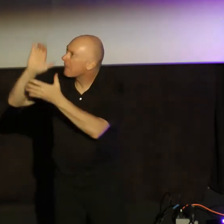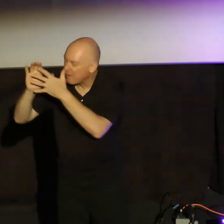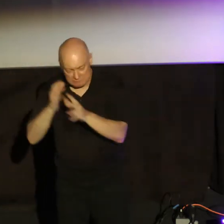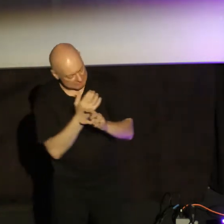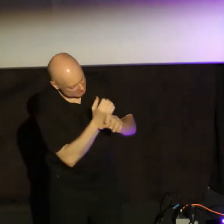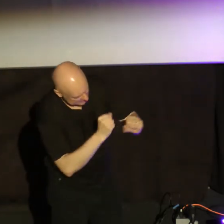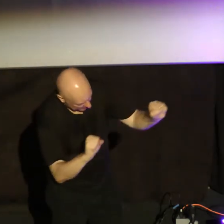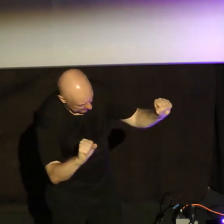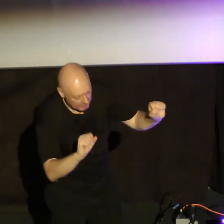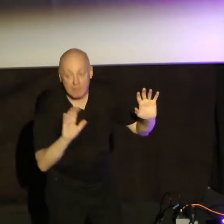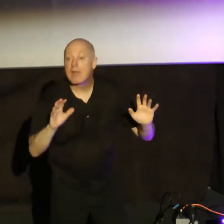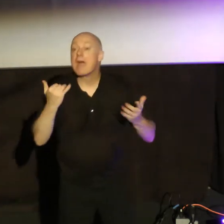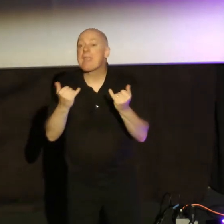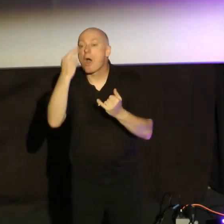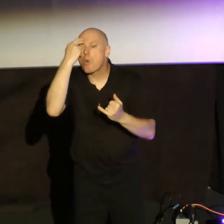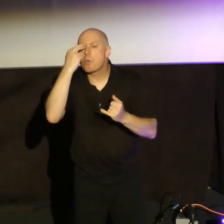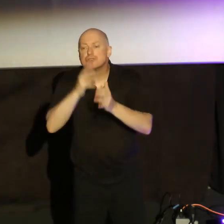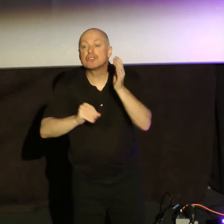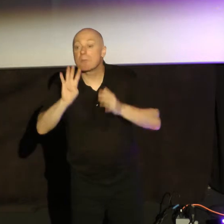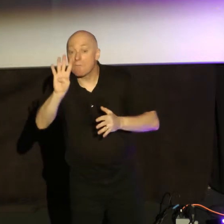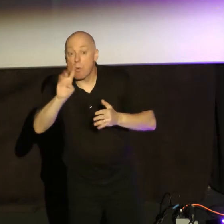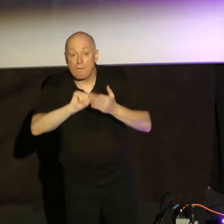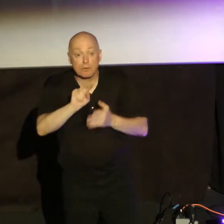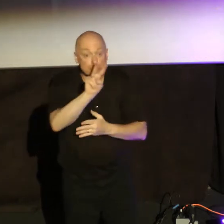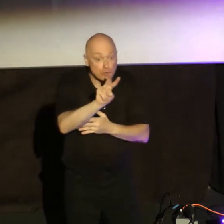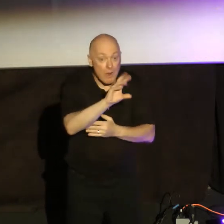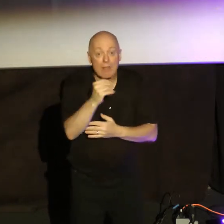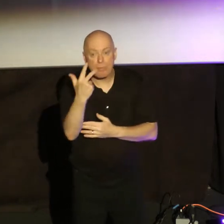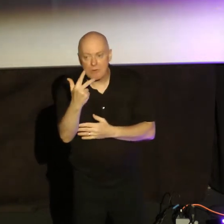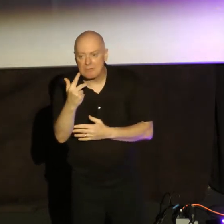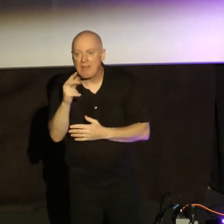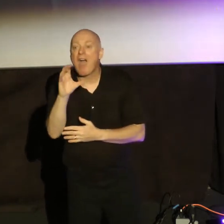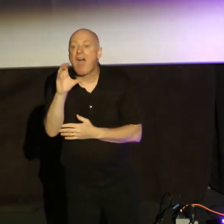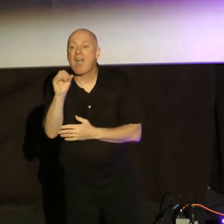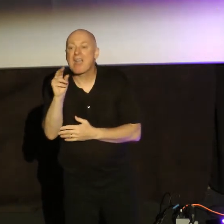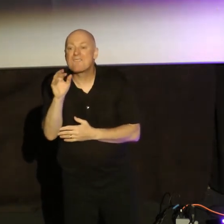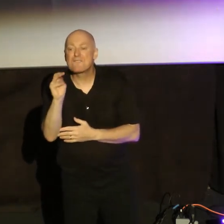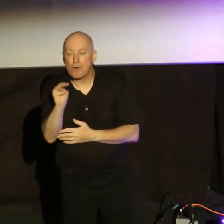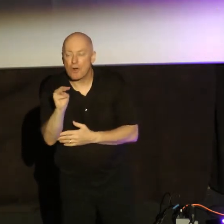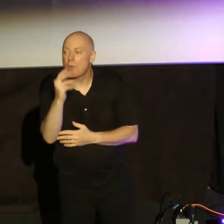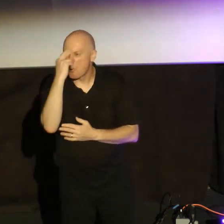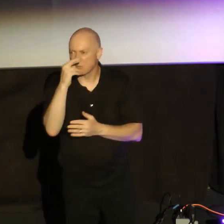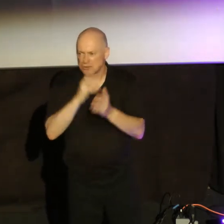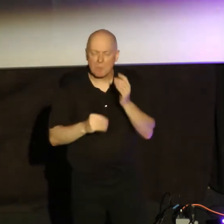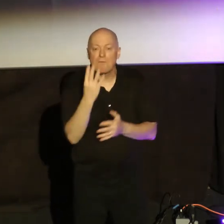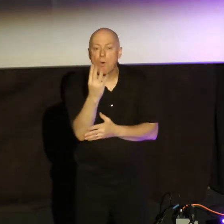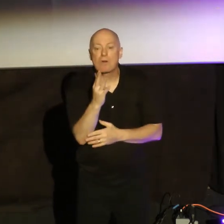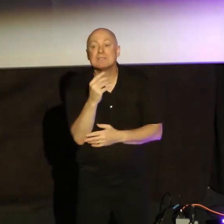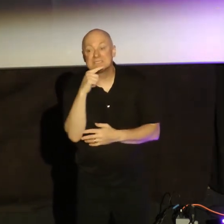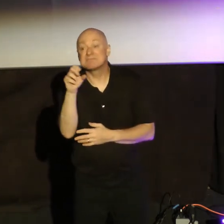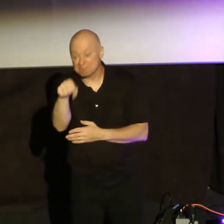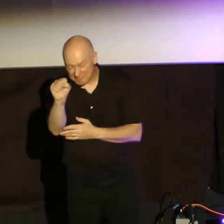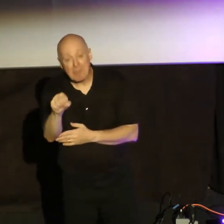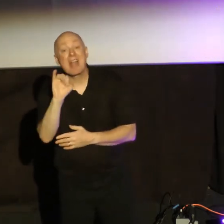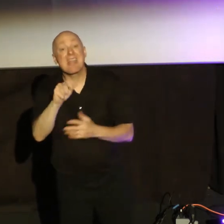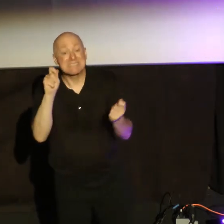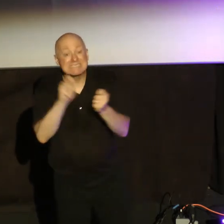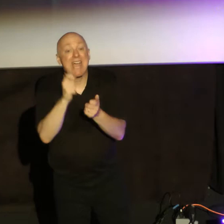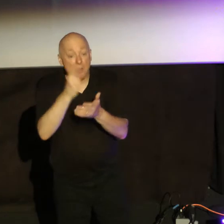Amazing. Now, Romans 4, 2 to 3 actually confirms this. Okay. Romans 4 speaks to this and says, yeah, that's exactly what was happening. It says,